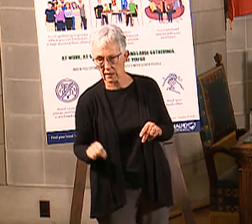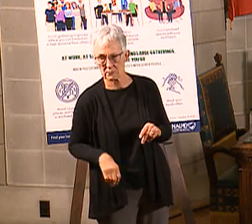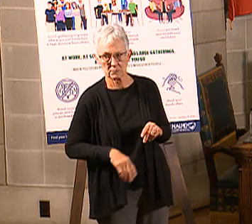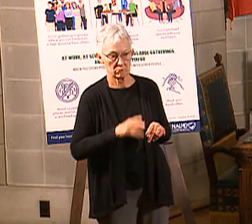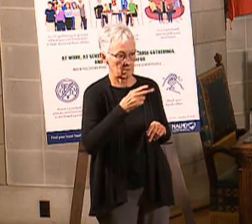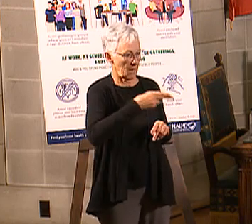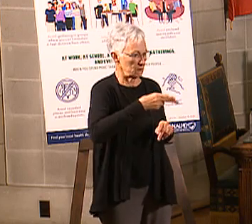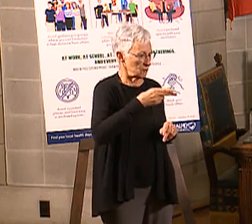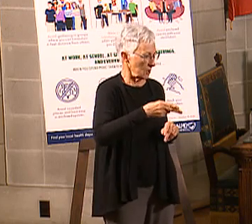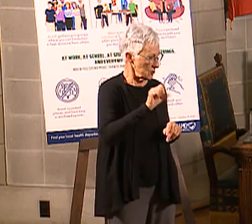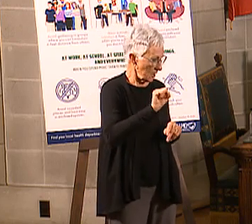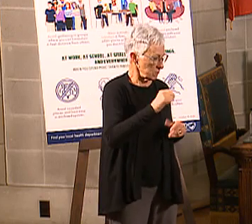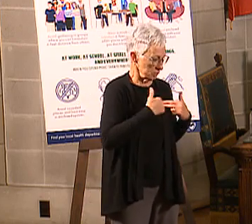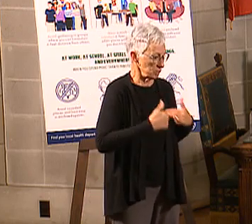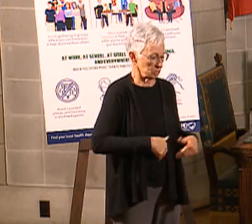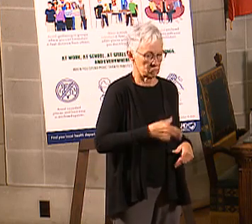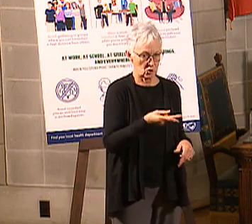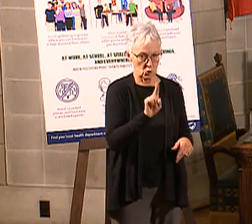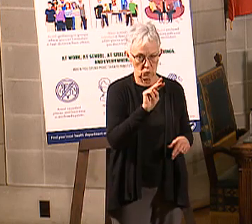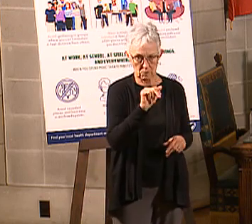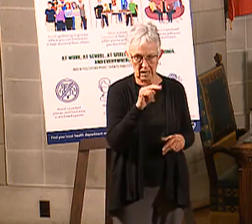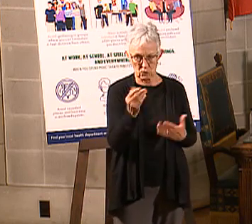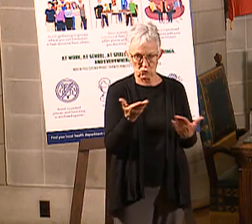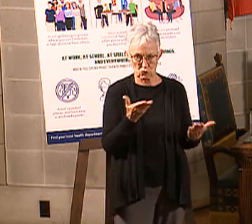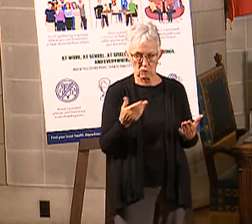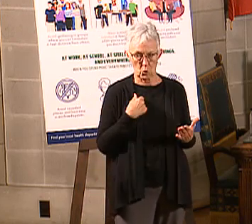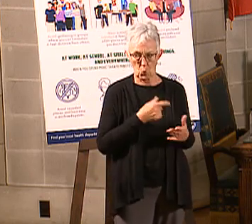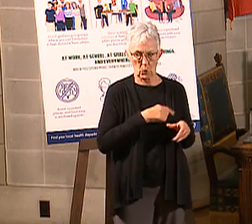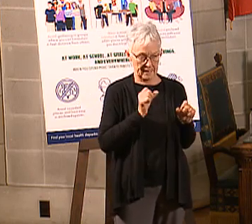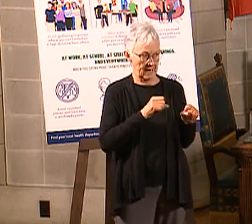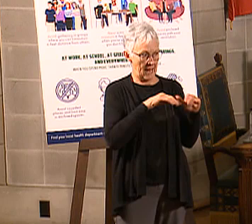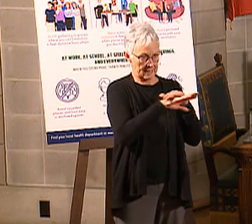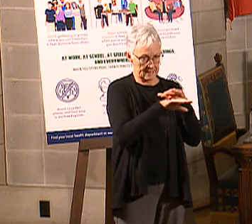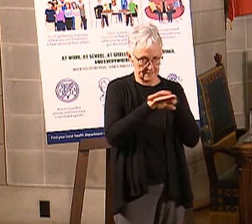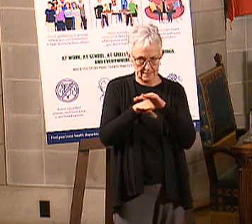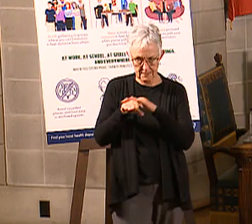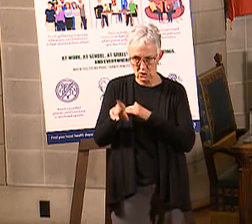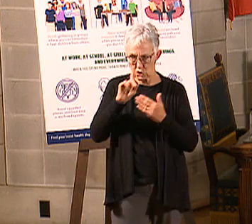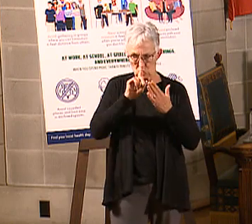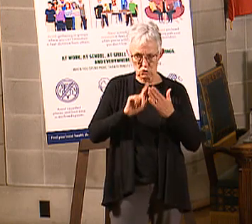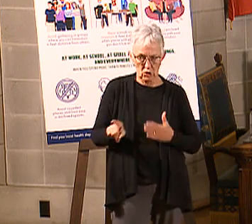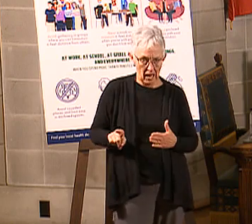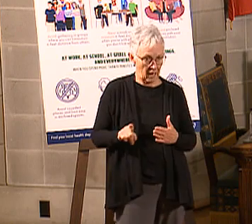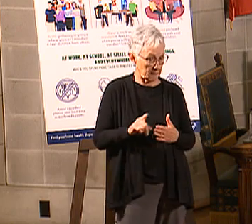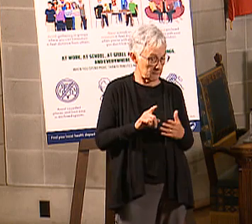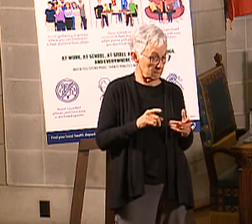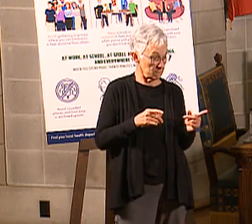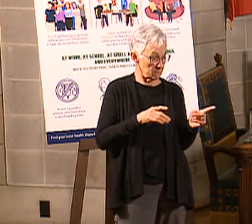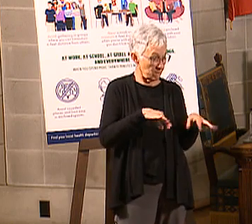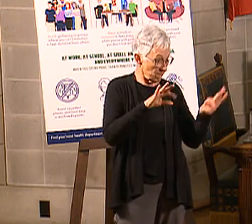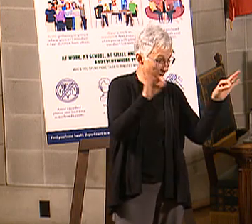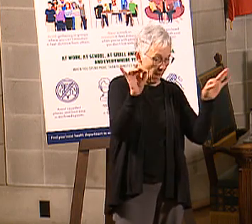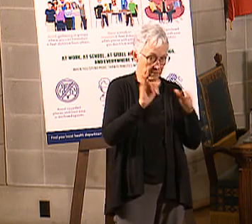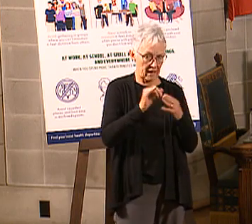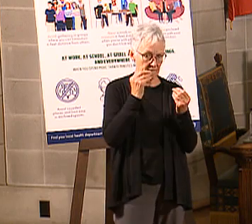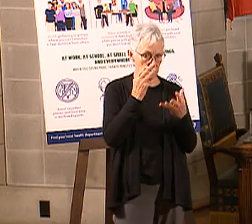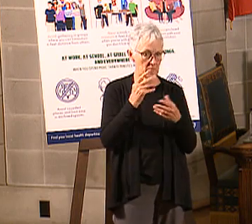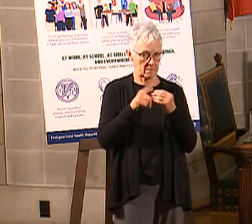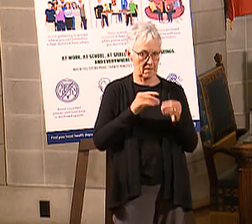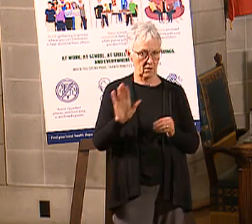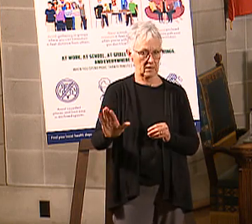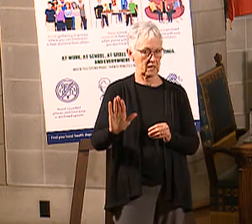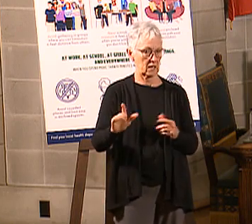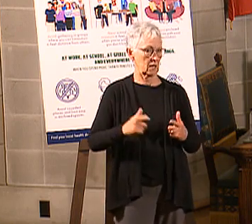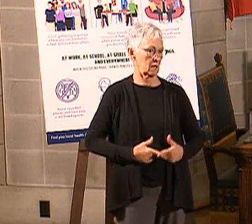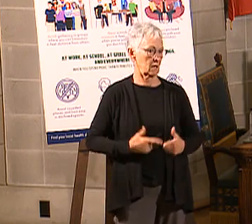be a variety of things. And so a lot of times we will generally have the information about a person's life. You know, are they